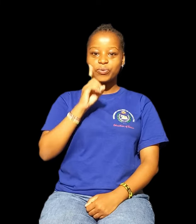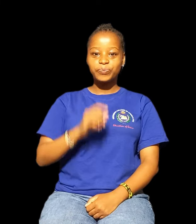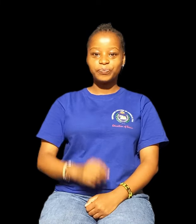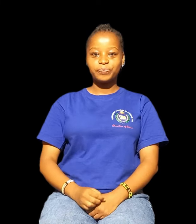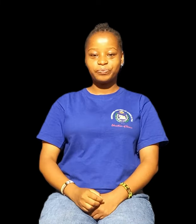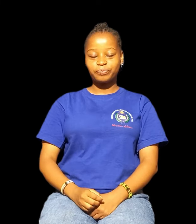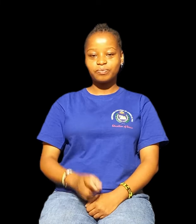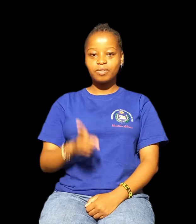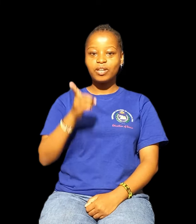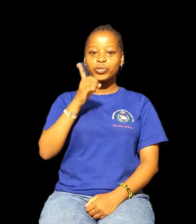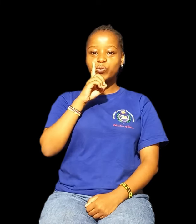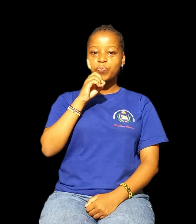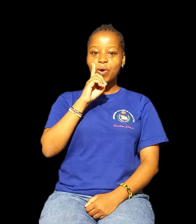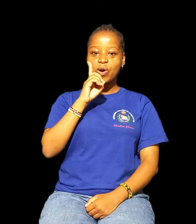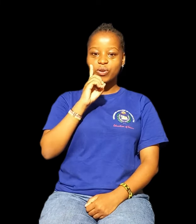January